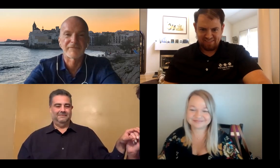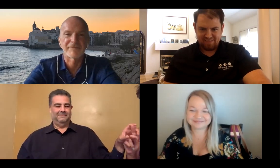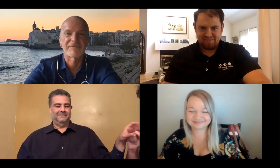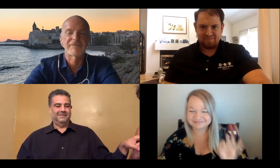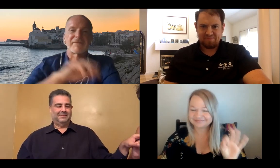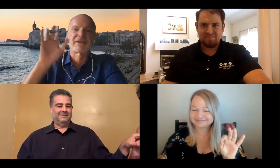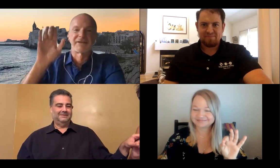Brian says thanks. Thanks. you.